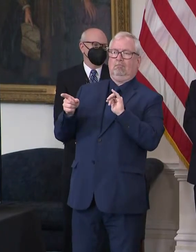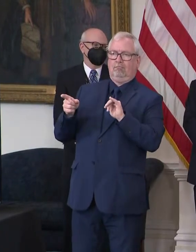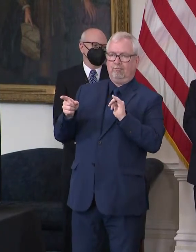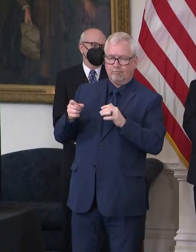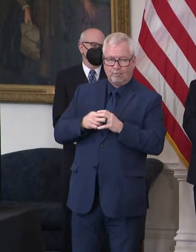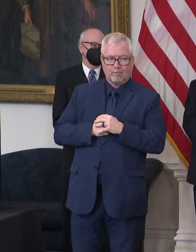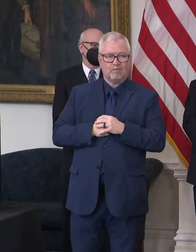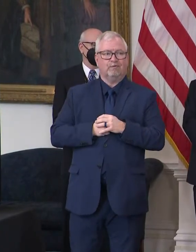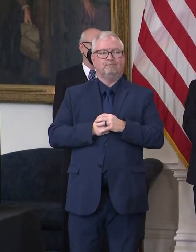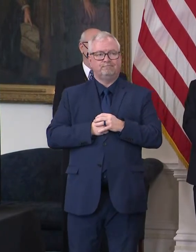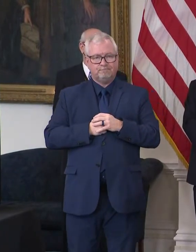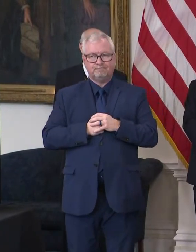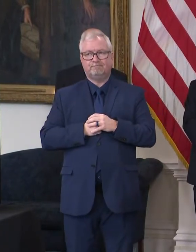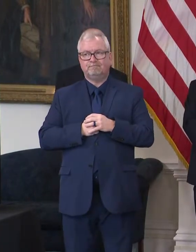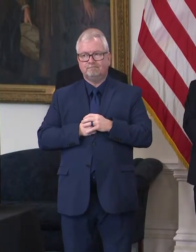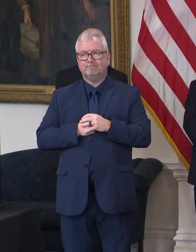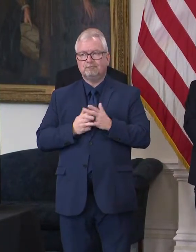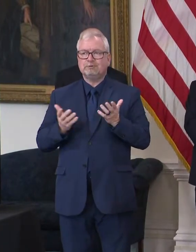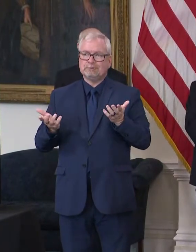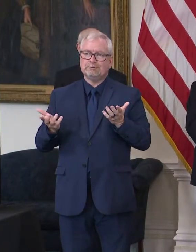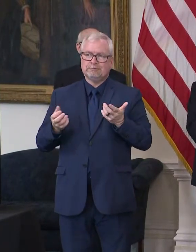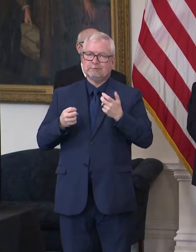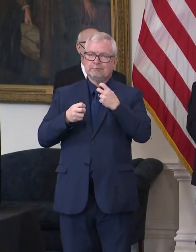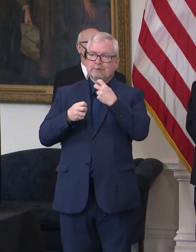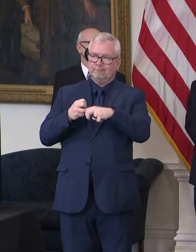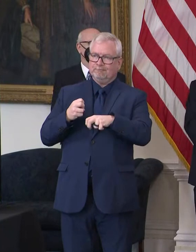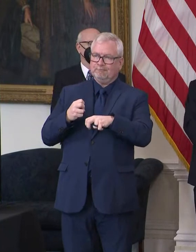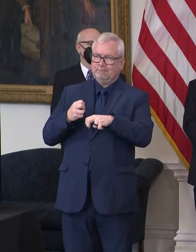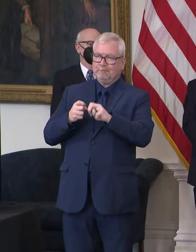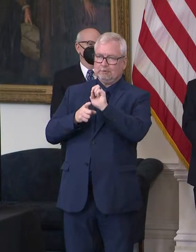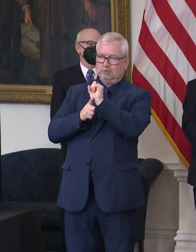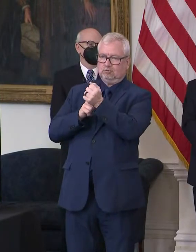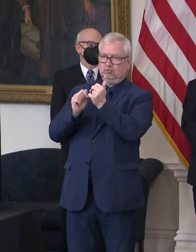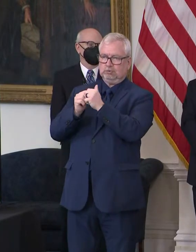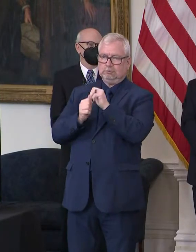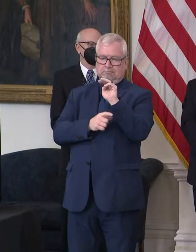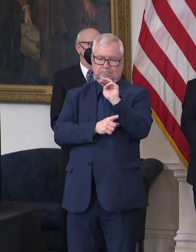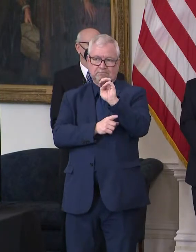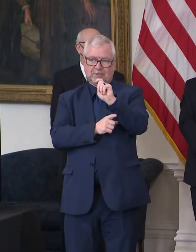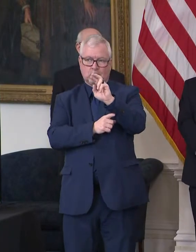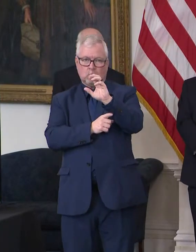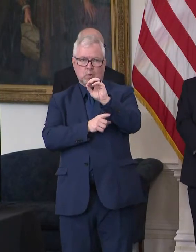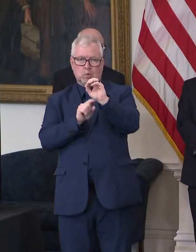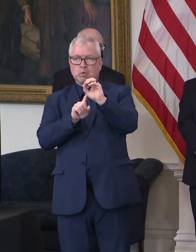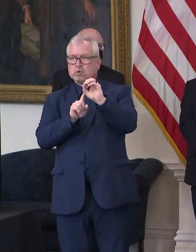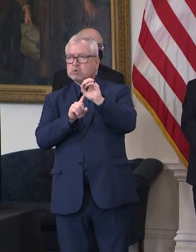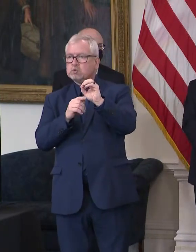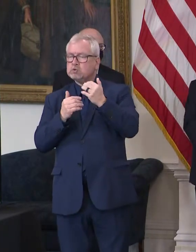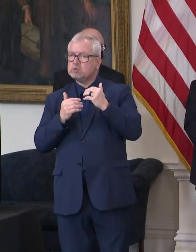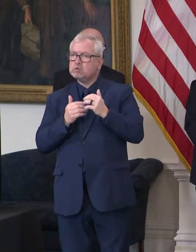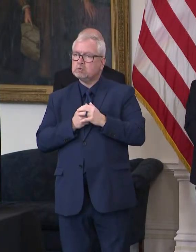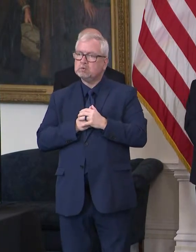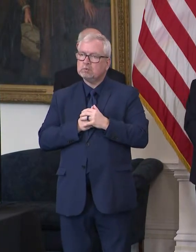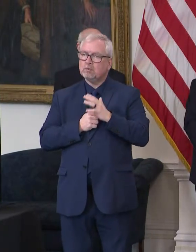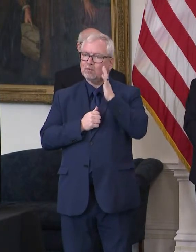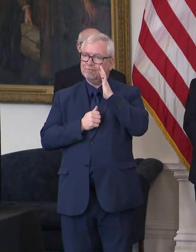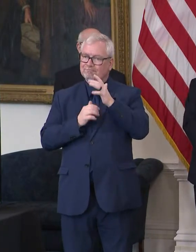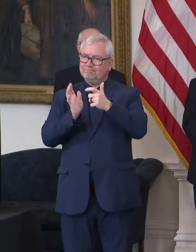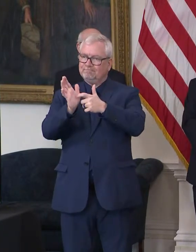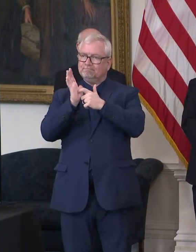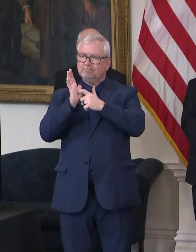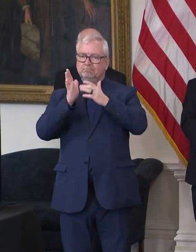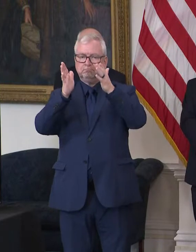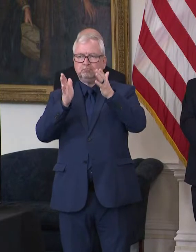You know, it's a very difficult situation with Metro. It's going to take a transformative leader. It's an enormous